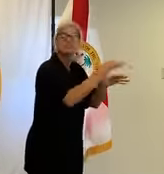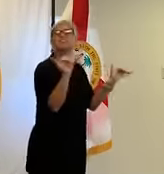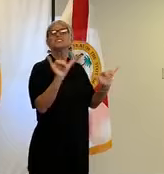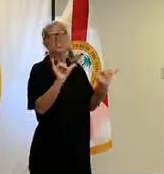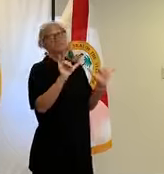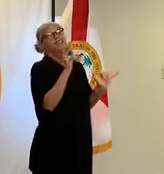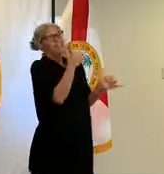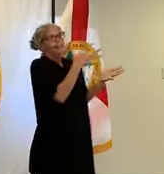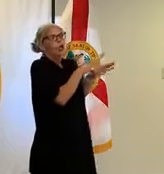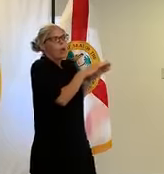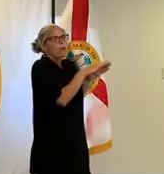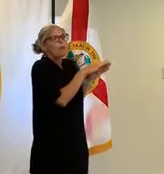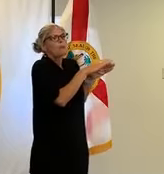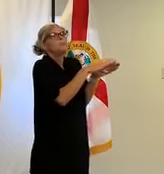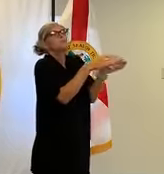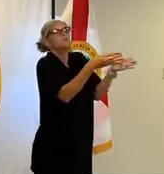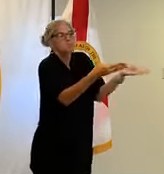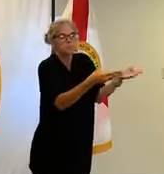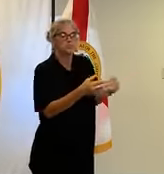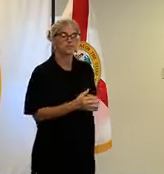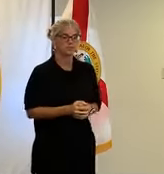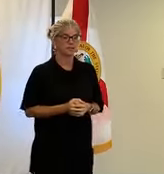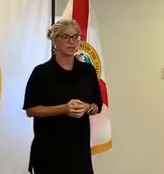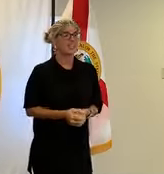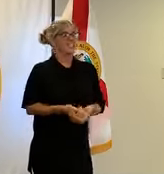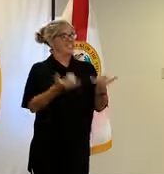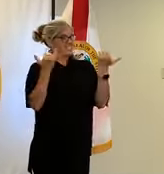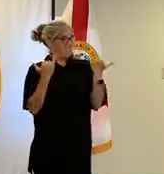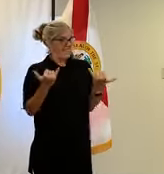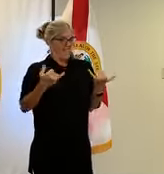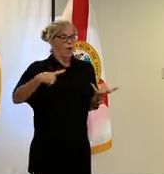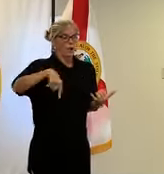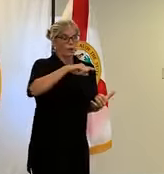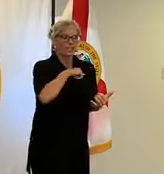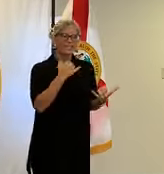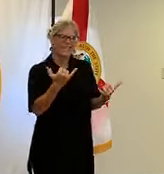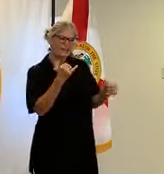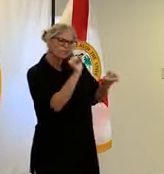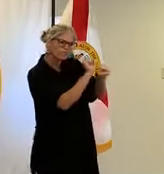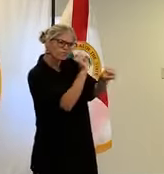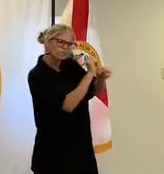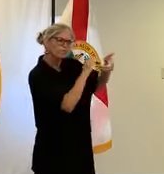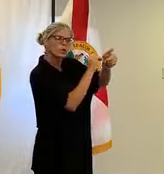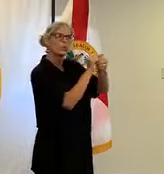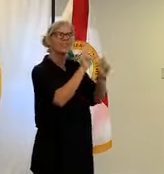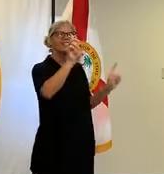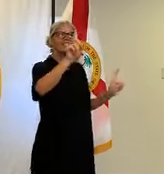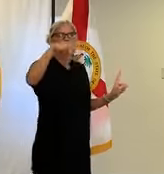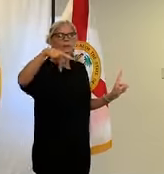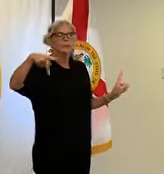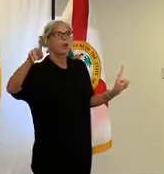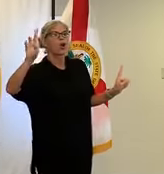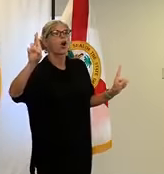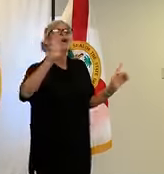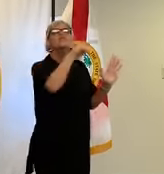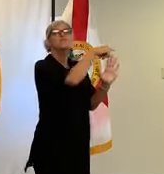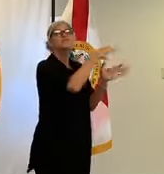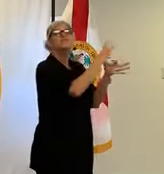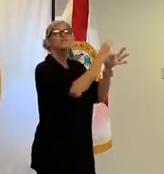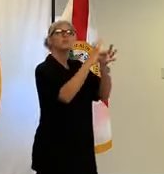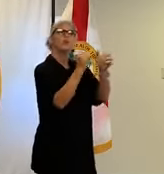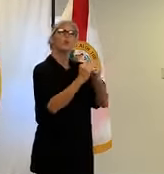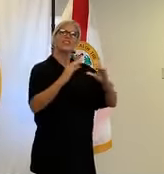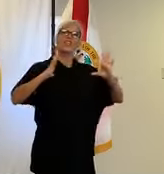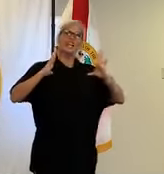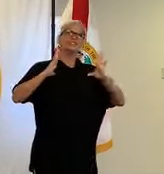currently we're working with our the dpbr at the state for our vacation rentals we're working on trying to get